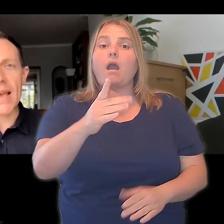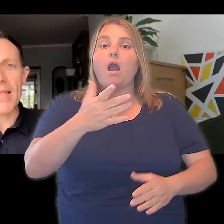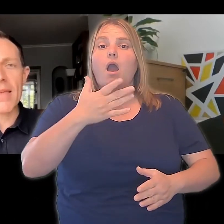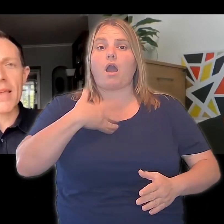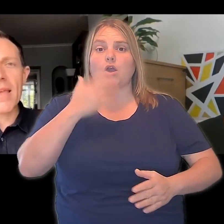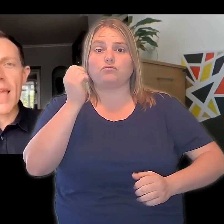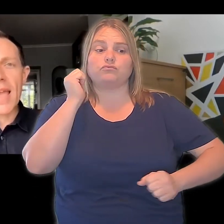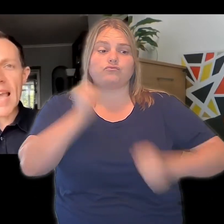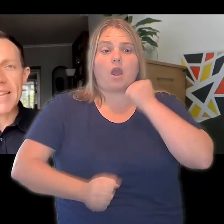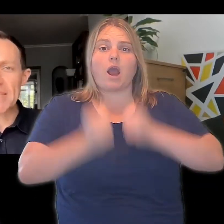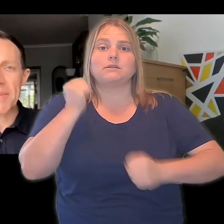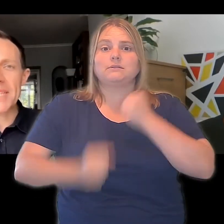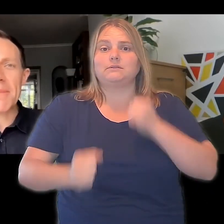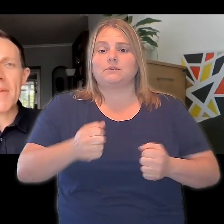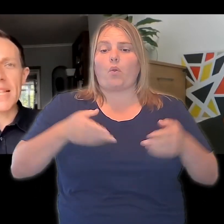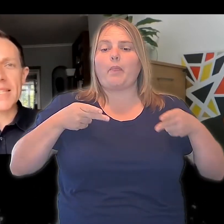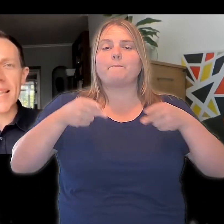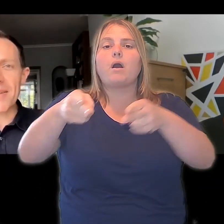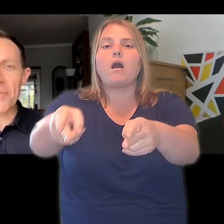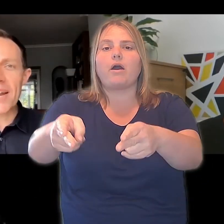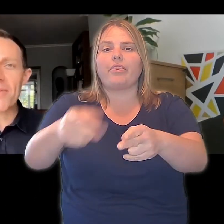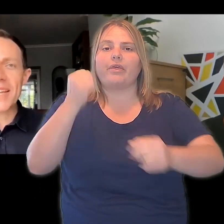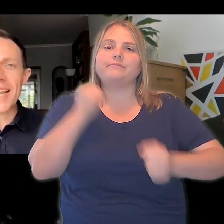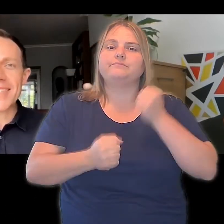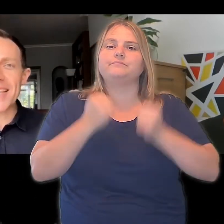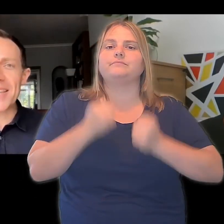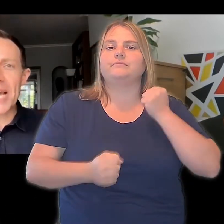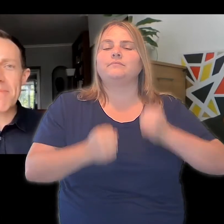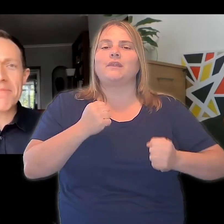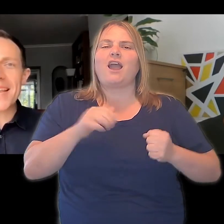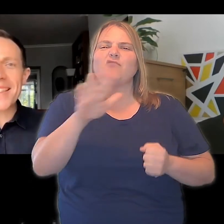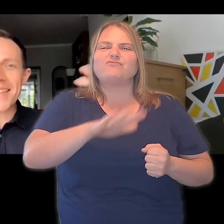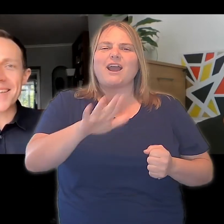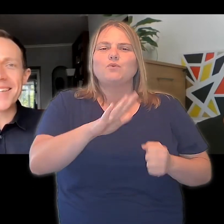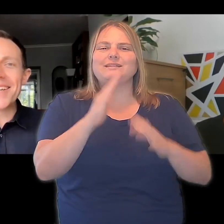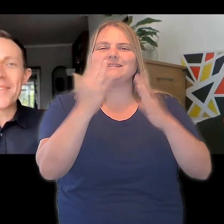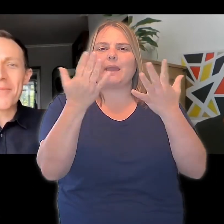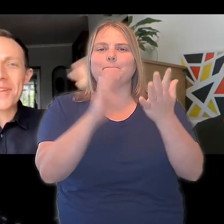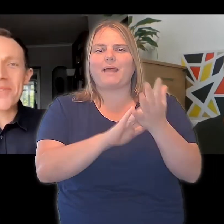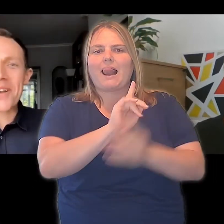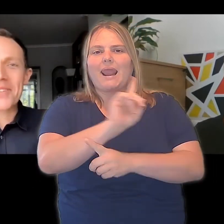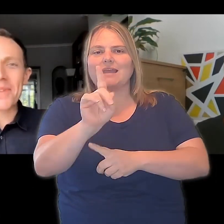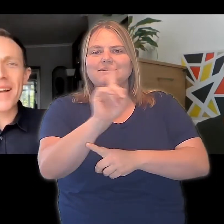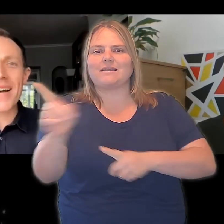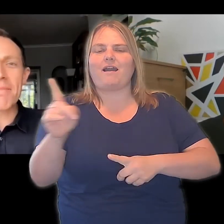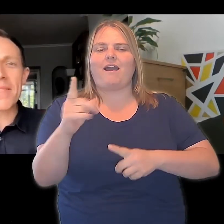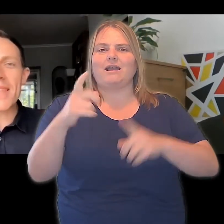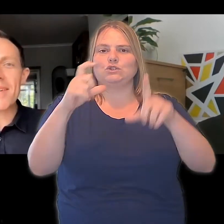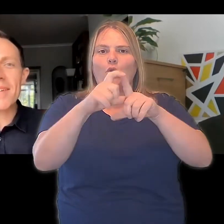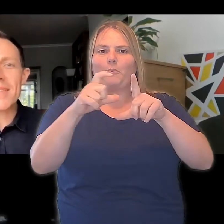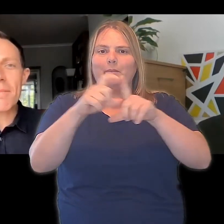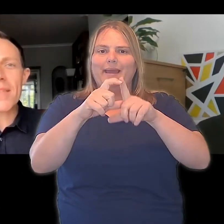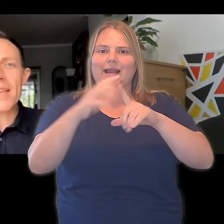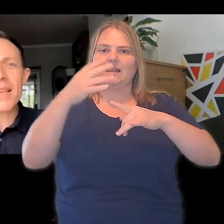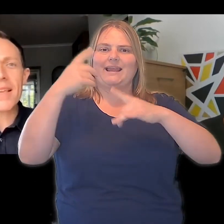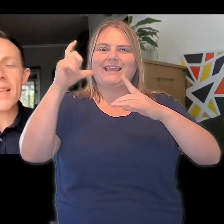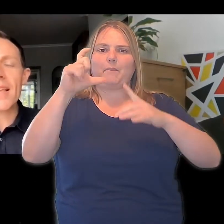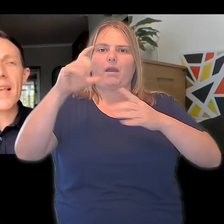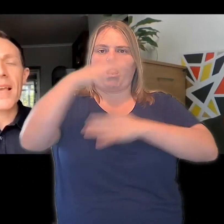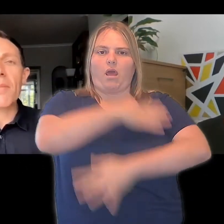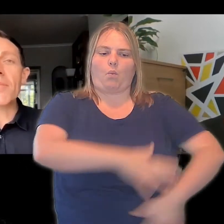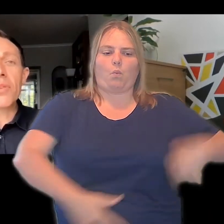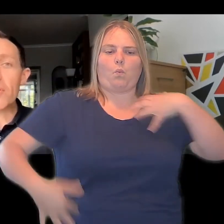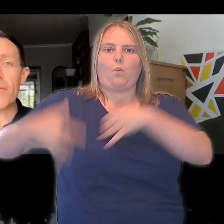park path and app takes about 10 minutes and whatever kicks in the dopamine, the, the free drugs from God, but there is something